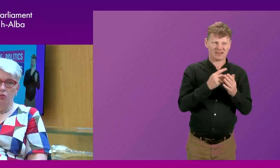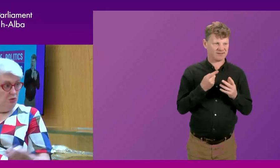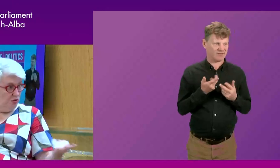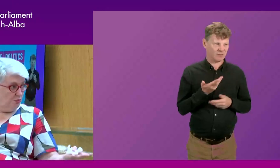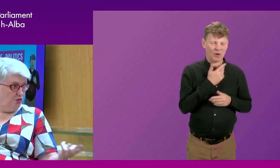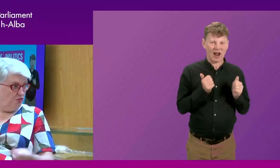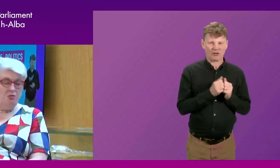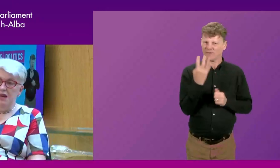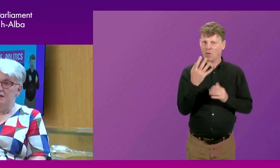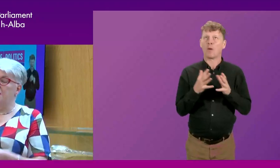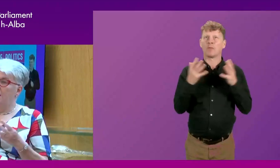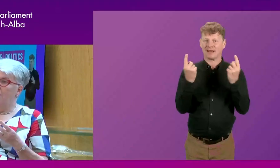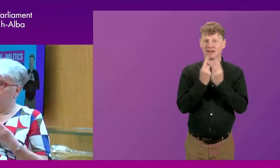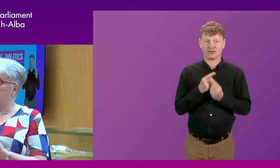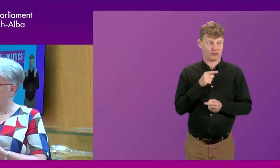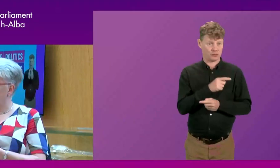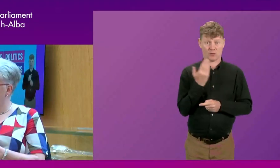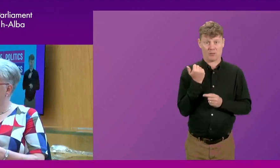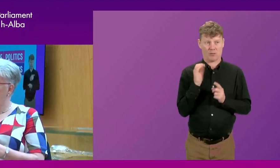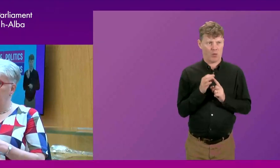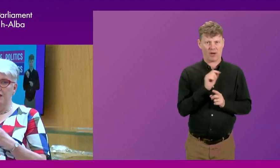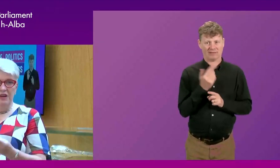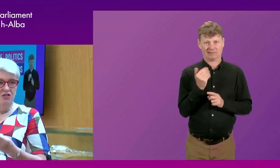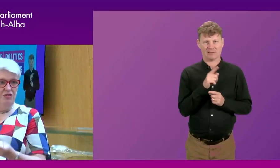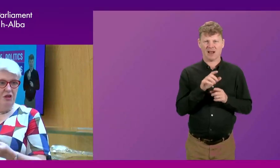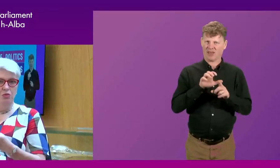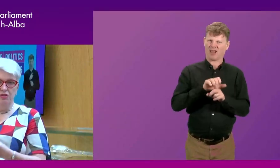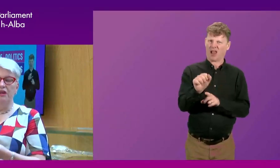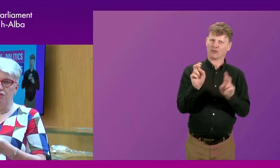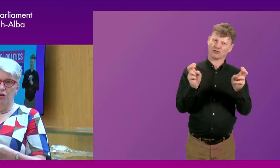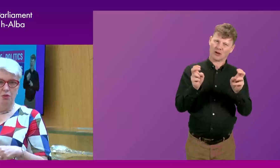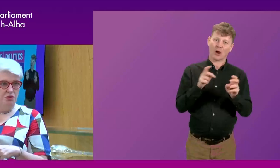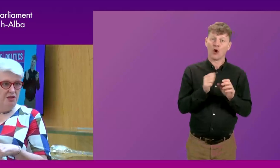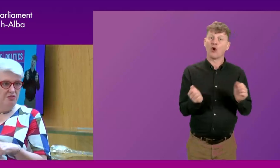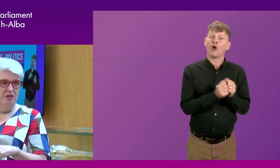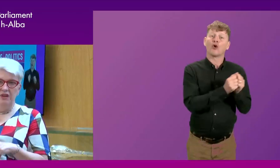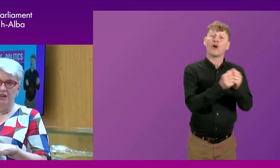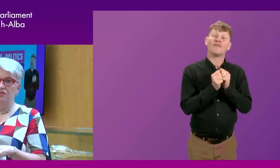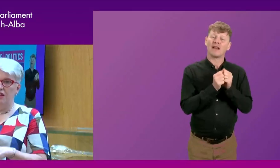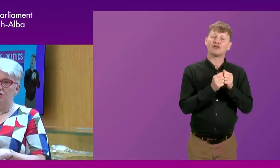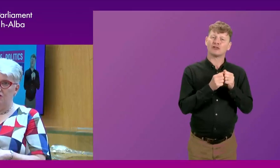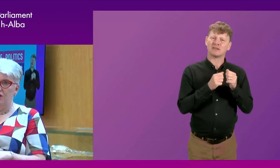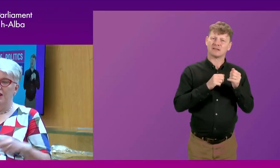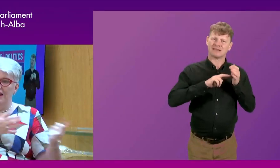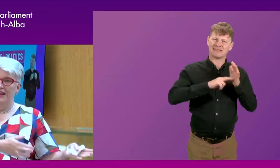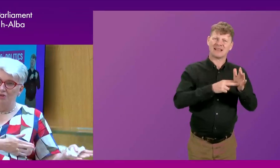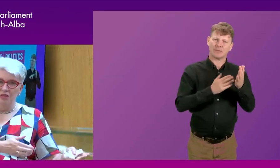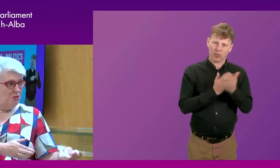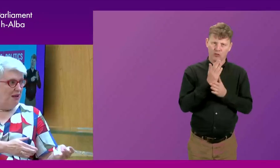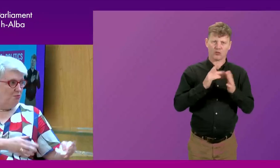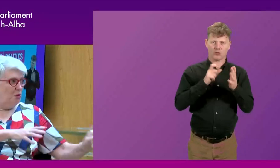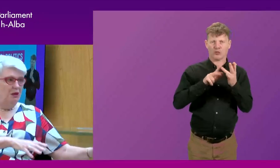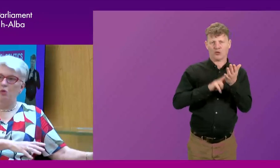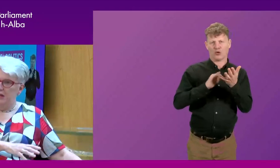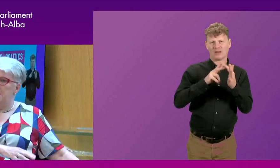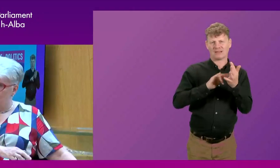One was the point you've just made the culture, the convention scheme was done through a process of convent consensus. And I know